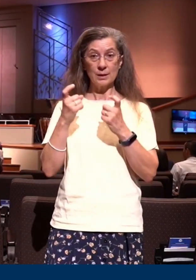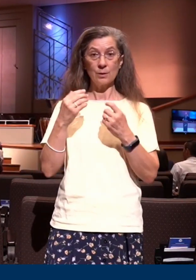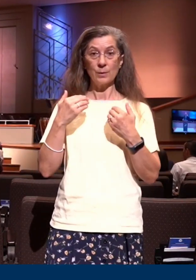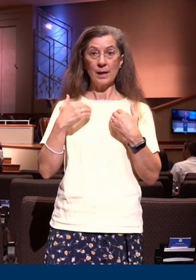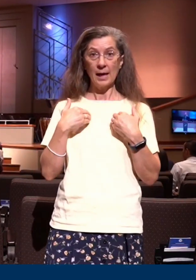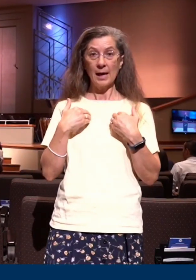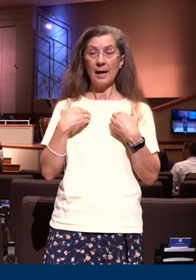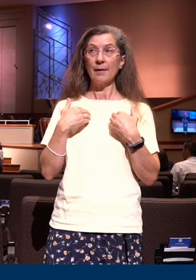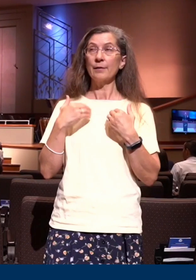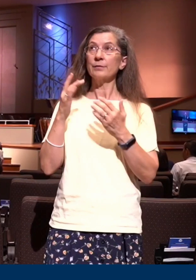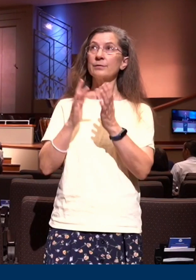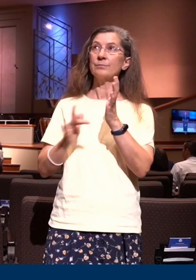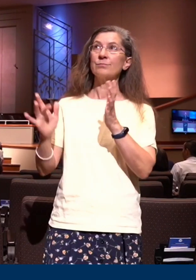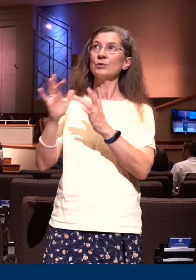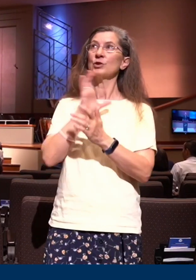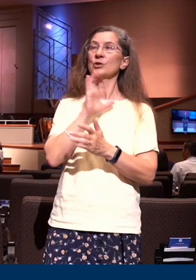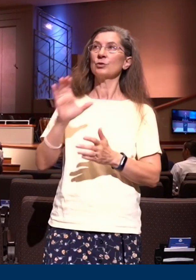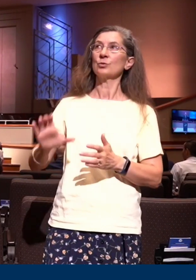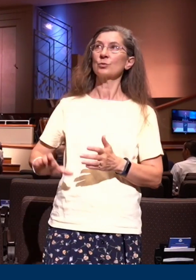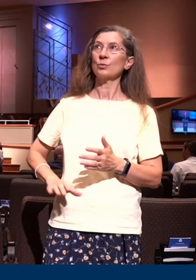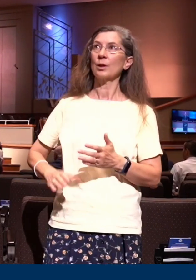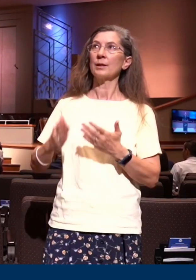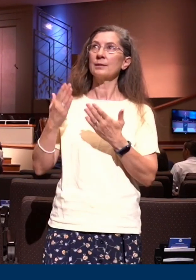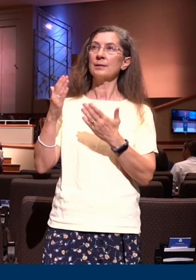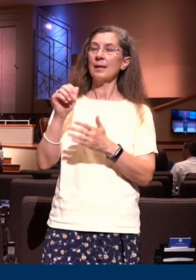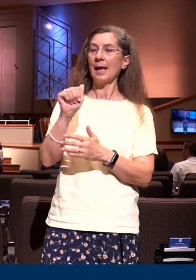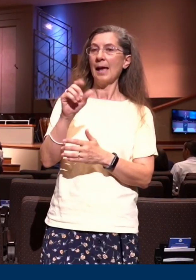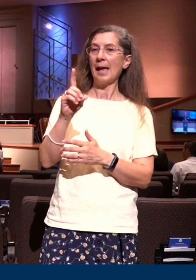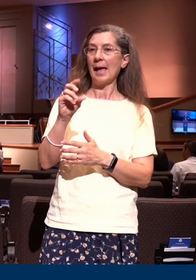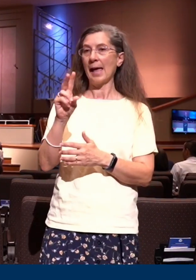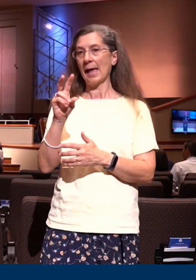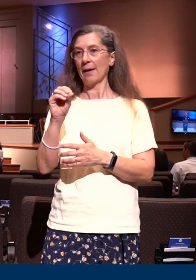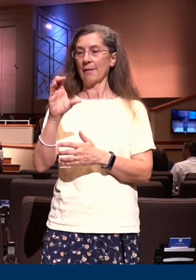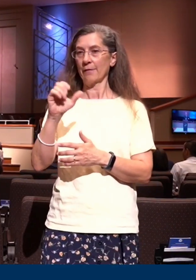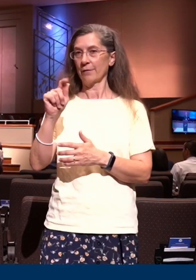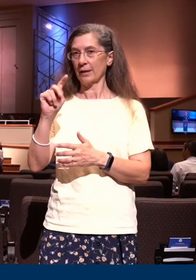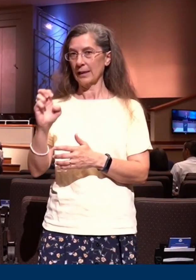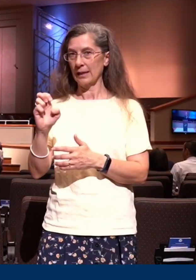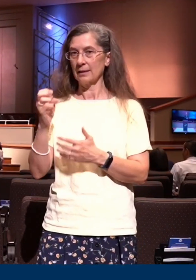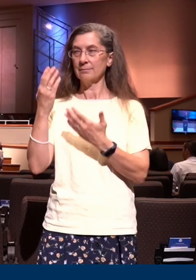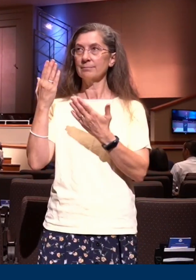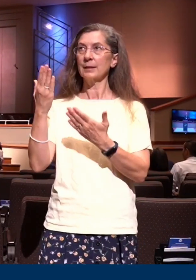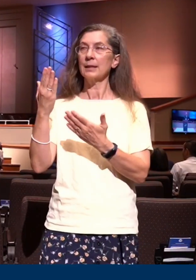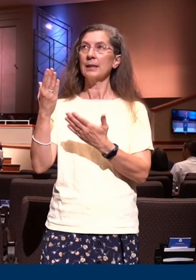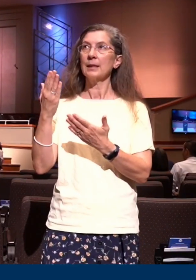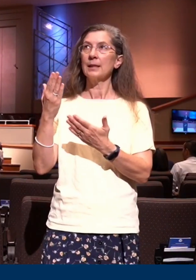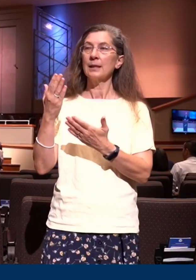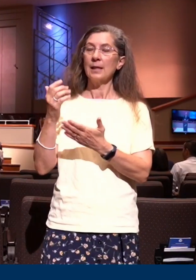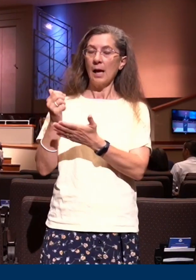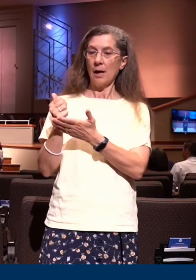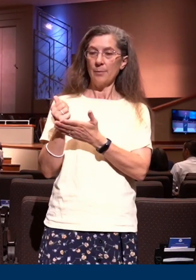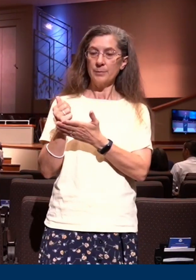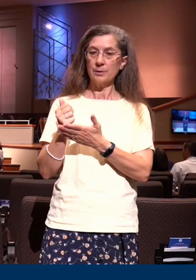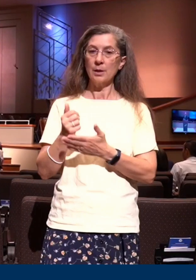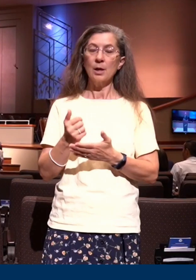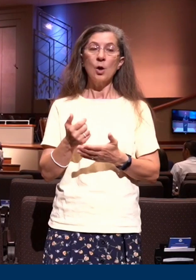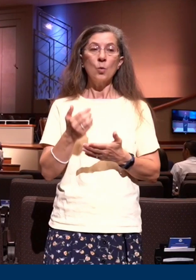we have an advocate. The Word of God acknowledges that sin comes in the life of a believer and also